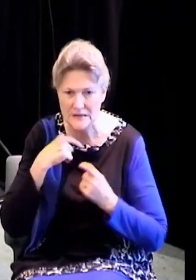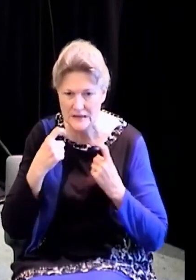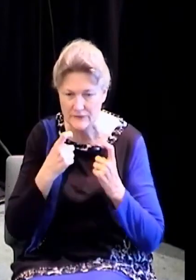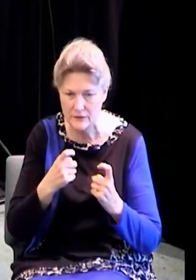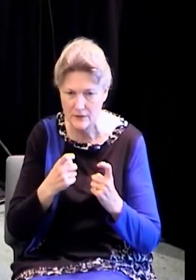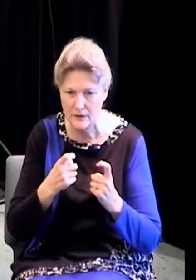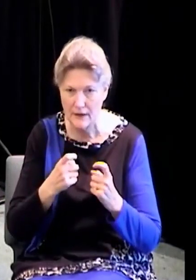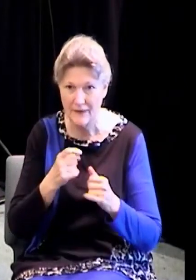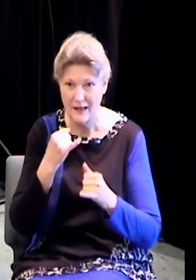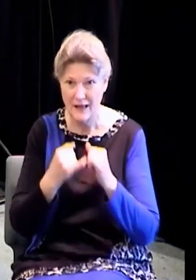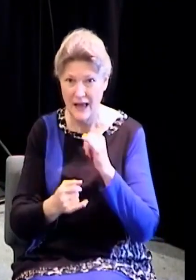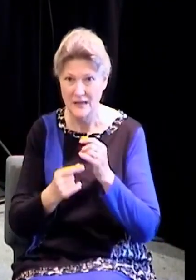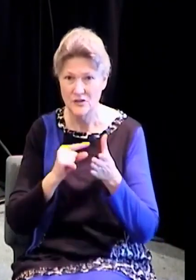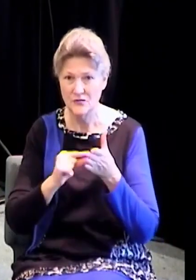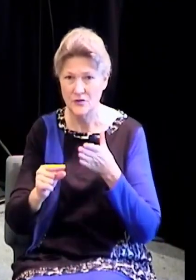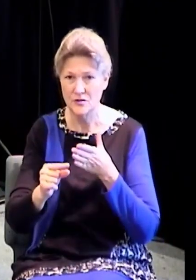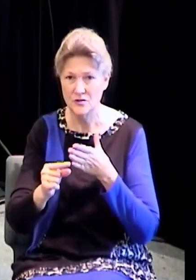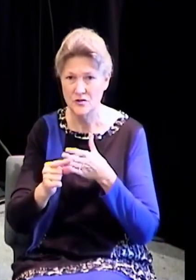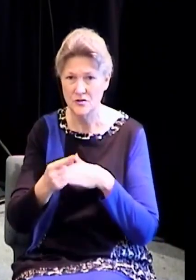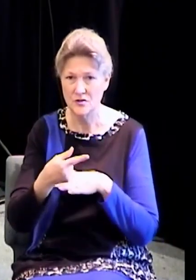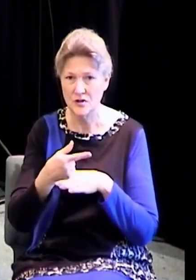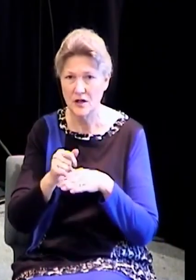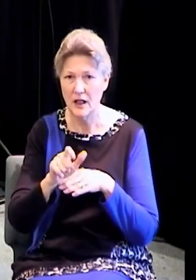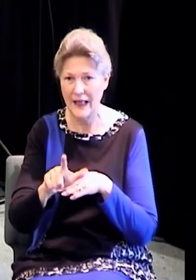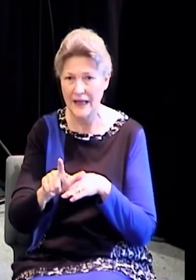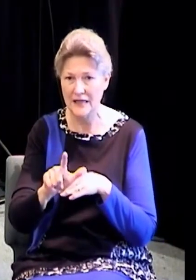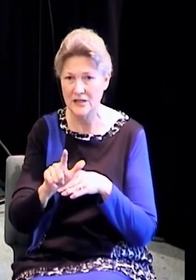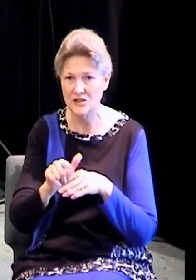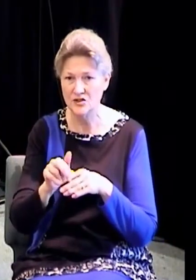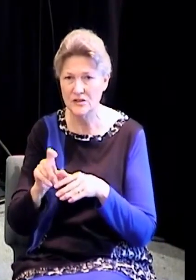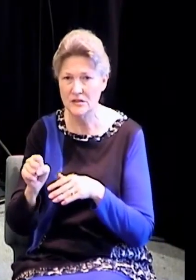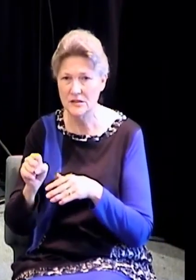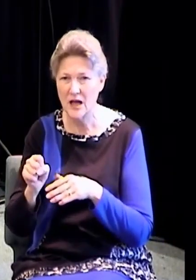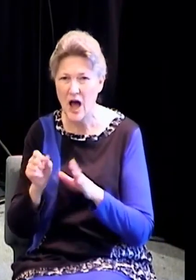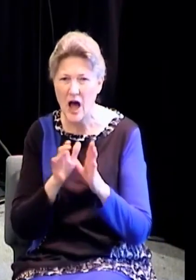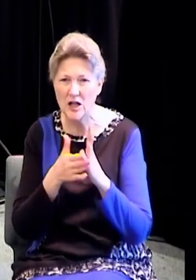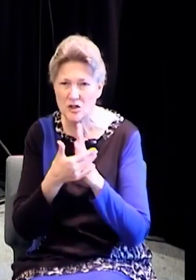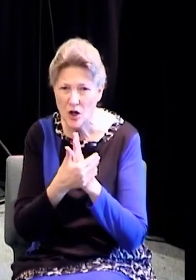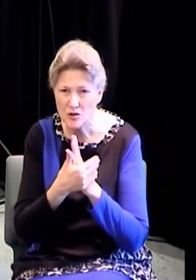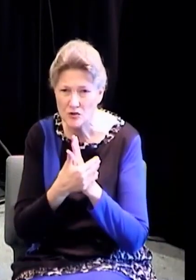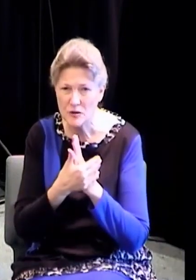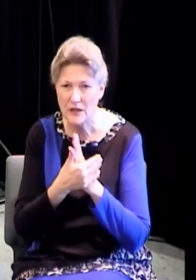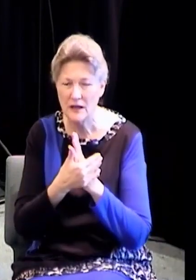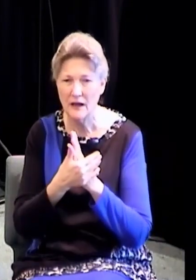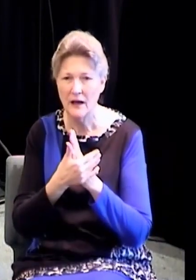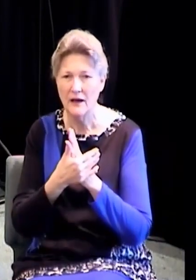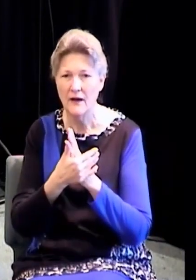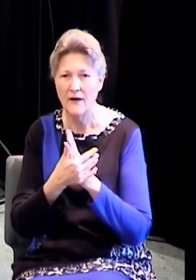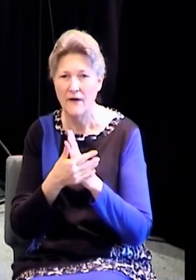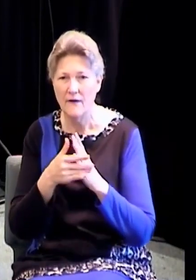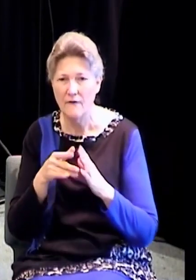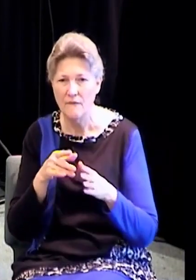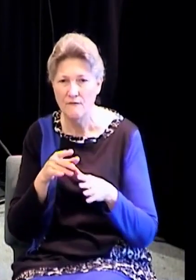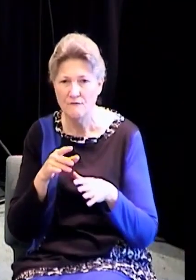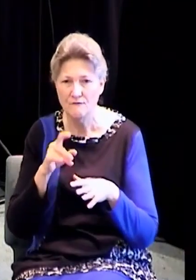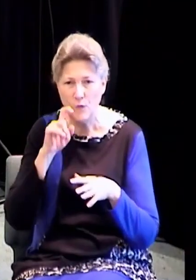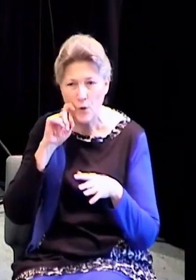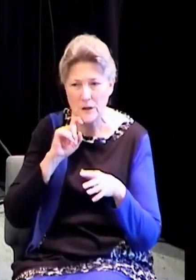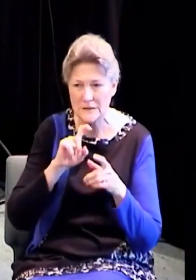Galatians 5, verse 19, adultery, fornication, uncleanness, lasciviousness, idolatry, witchcraft,